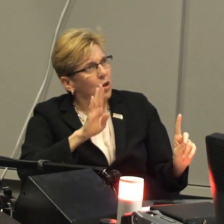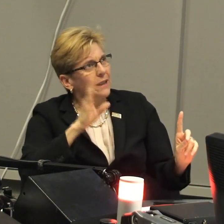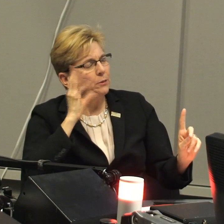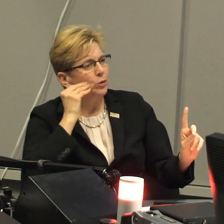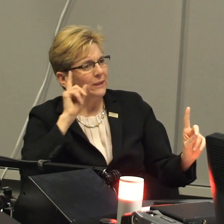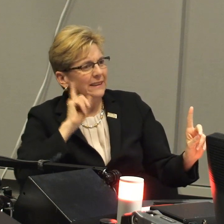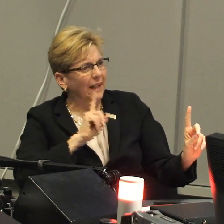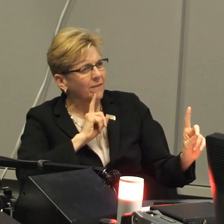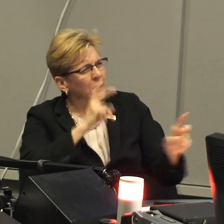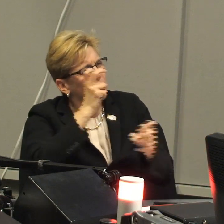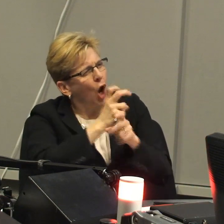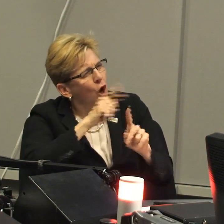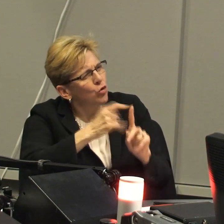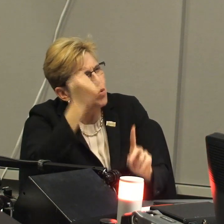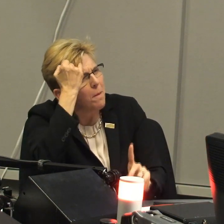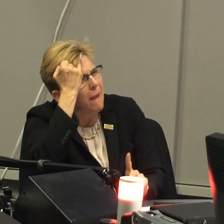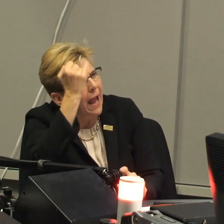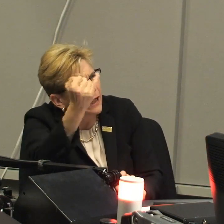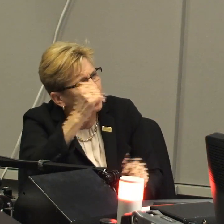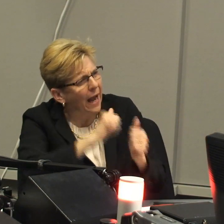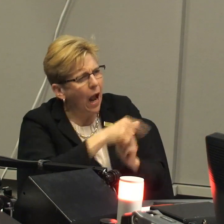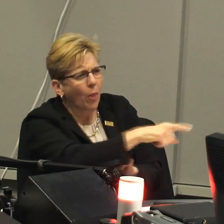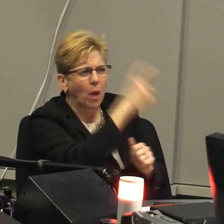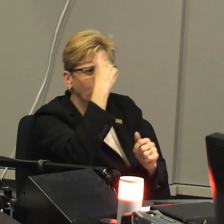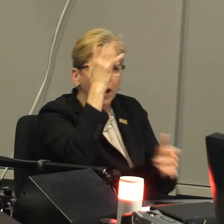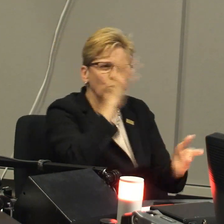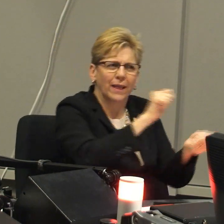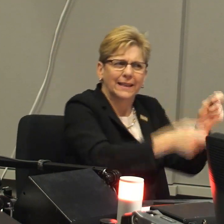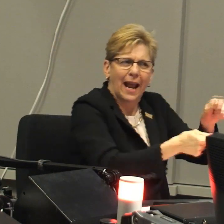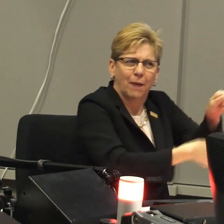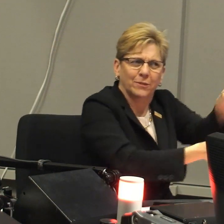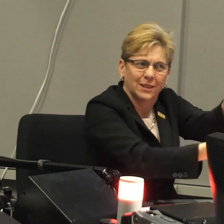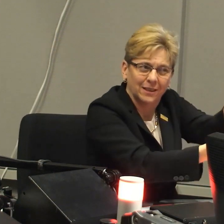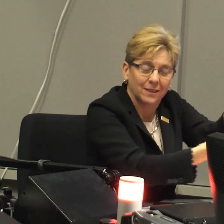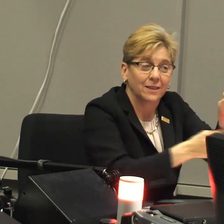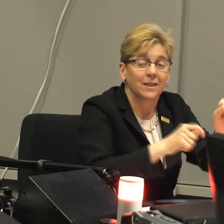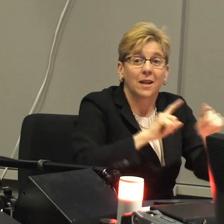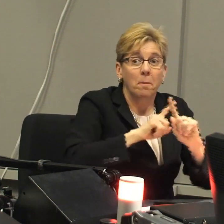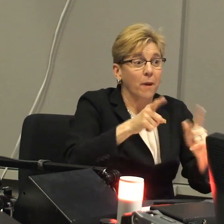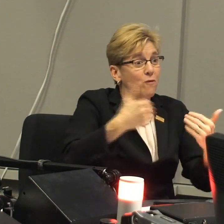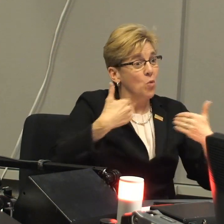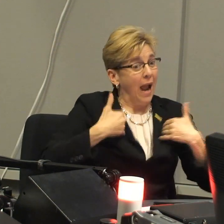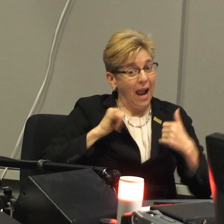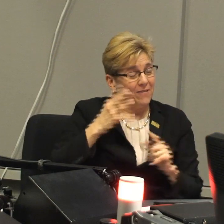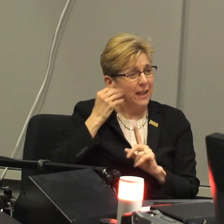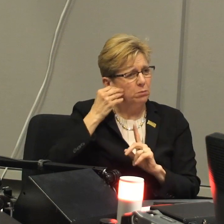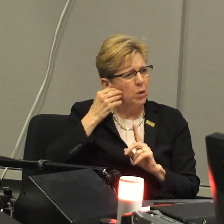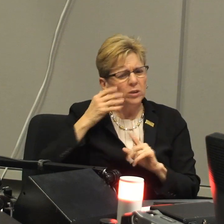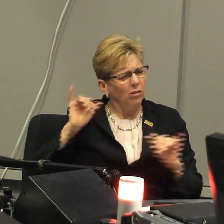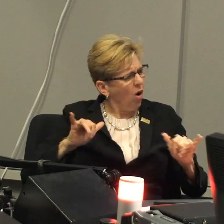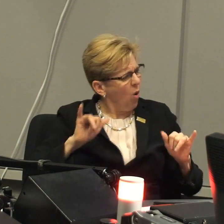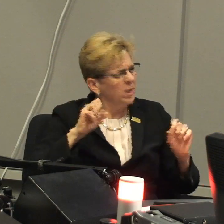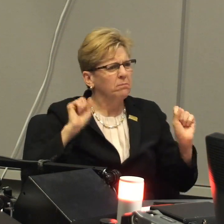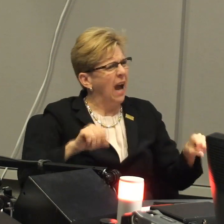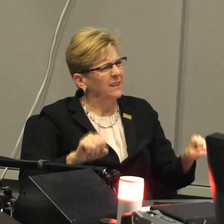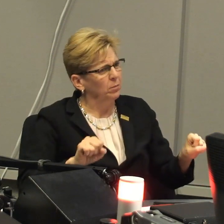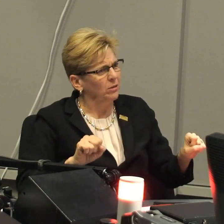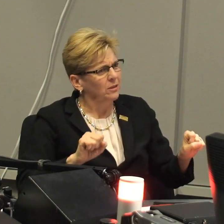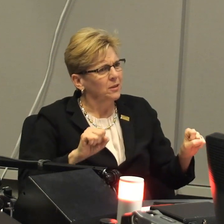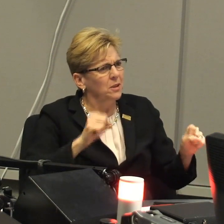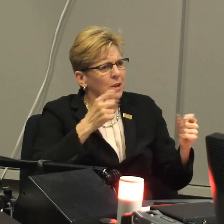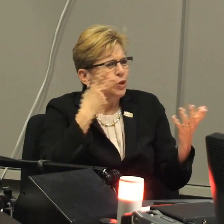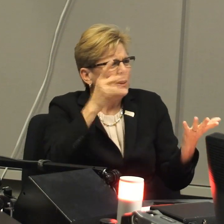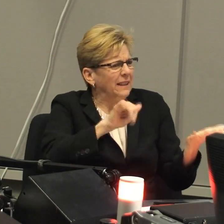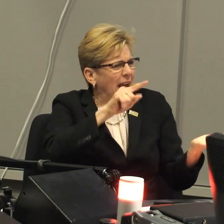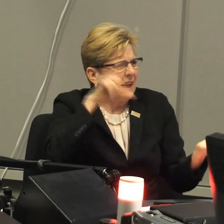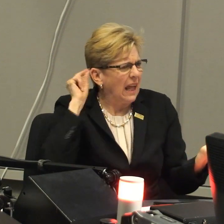But if there's a person who's never experienced someone who's deaf, it's hard to imagine how that child's brain will adapt. But if you've had that experience,